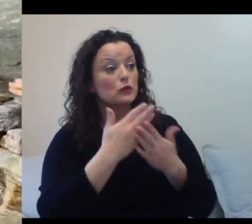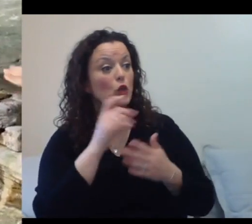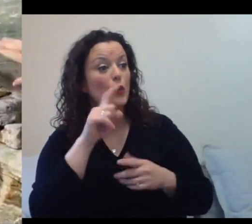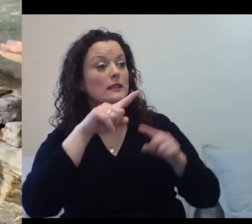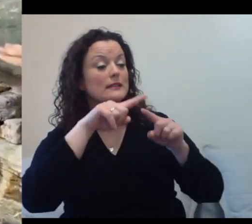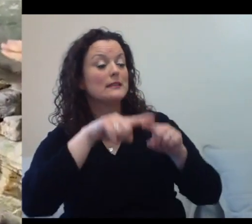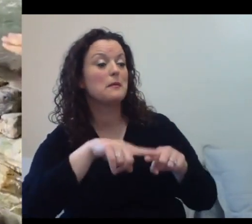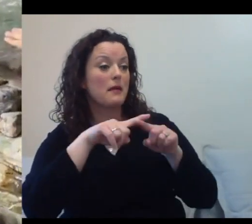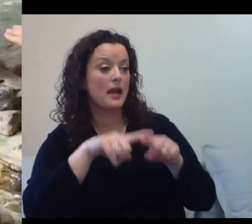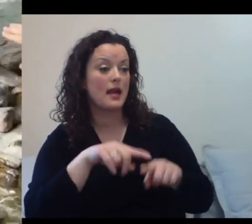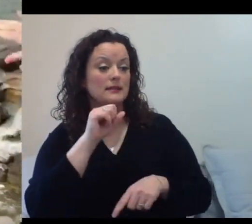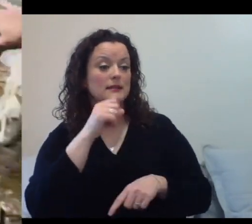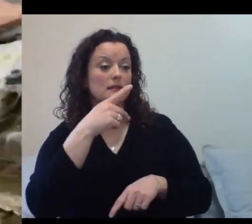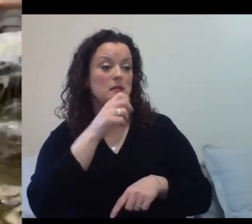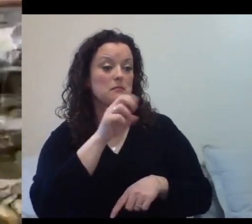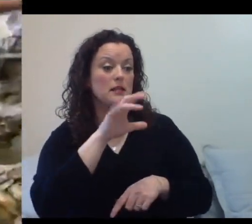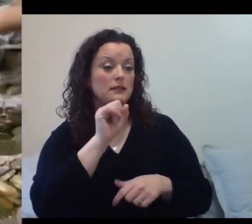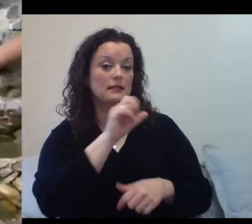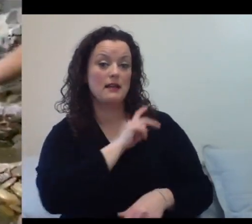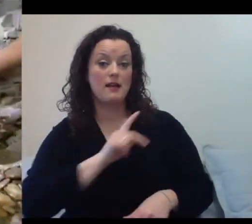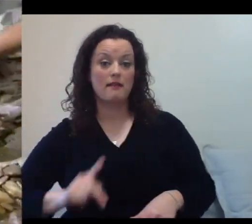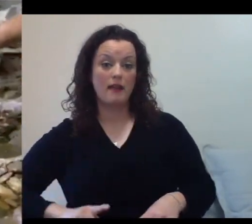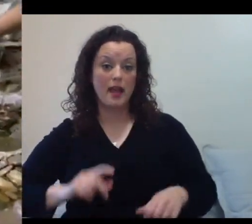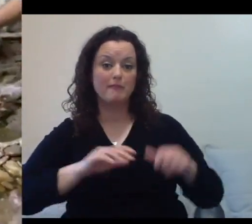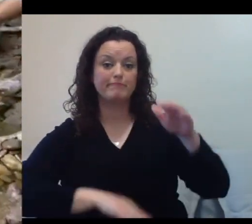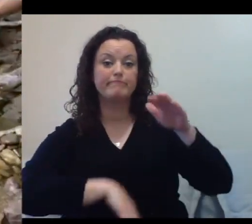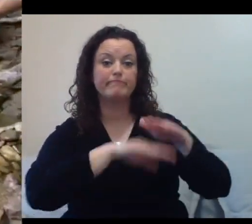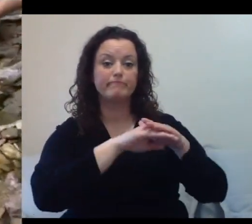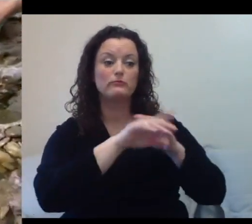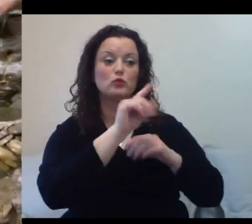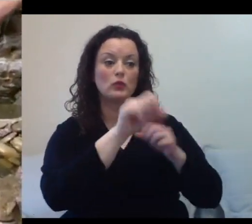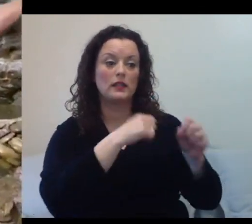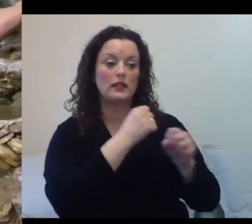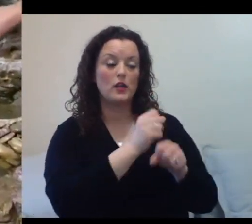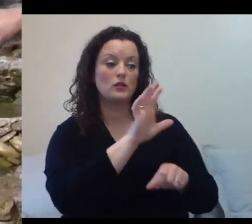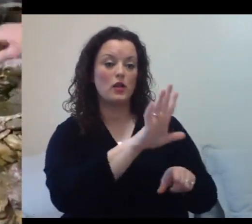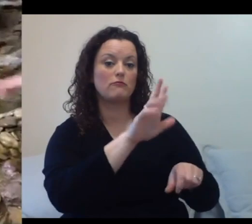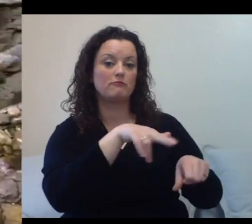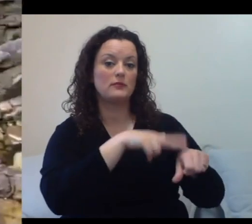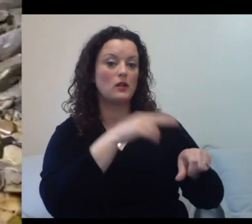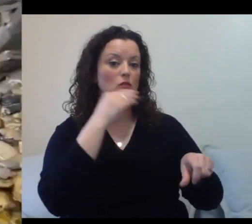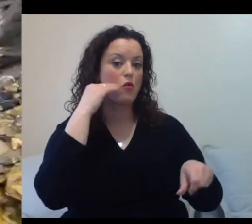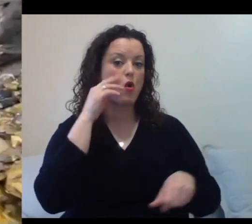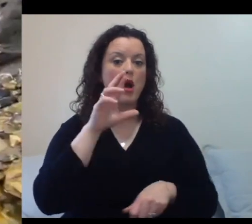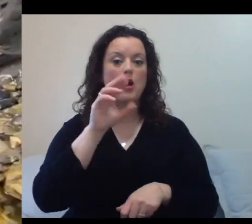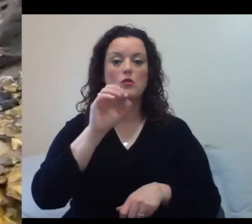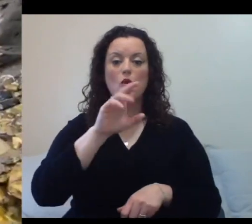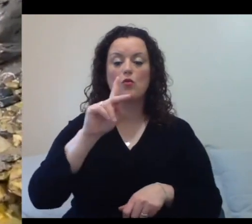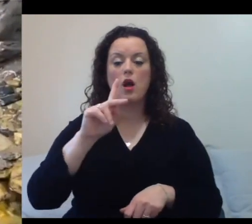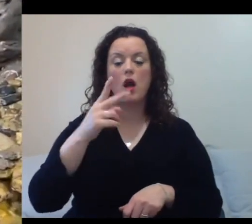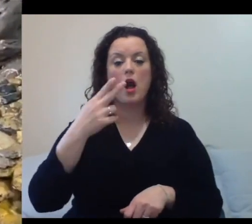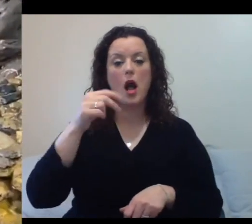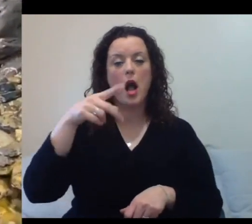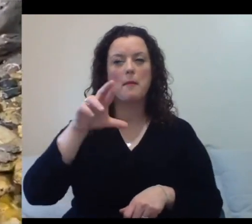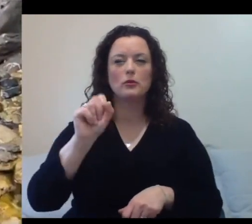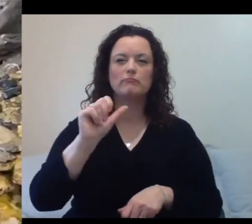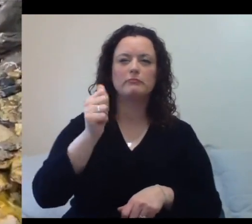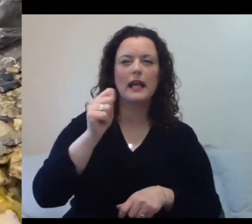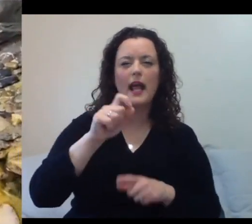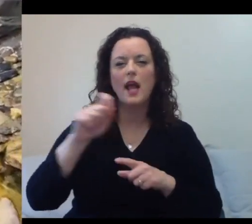to 20 years in their natural habitat. These little rockhoppers are about 10 to 12 in their natural habitat. The cool thing, though, is everybody in a zoo setting, if